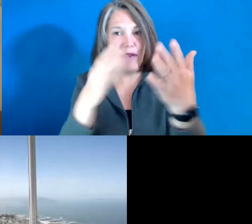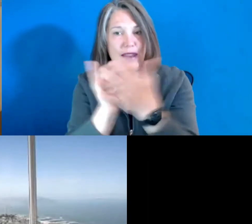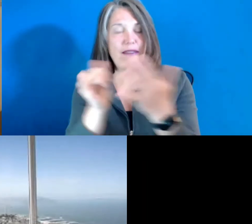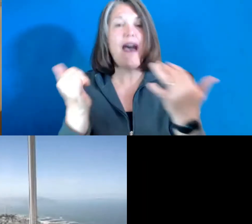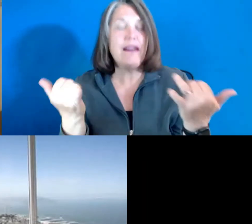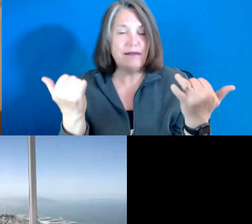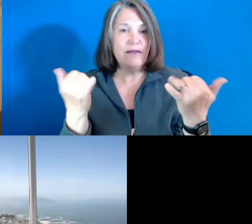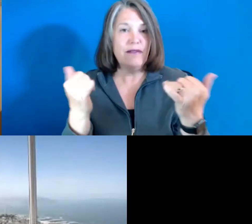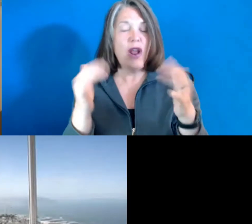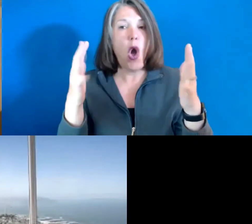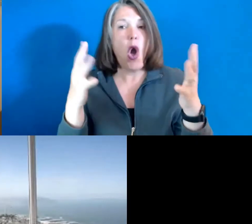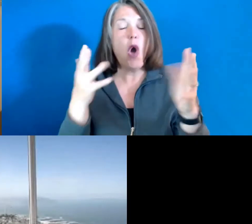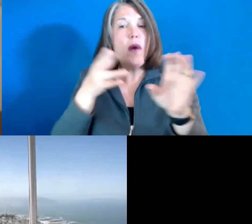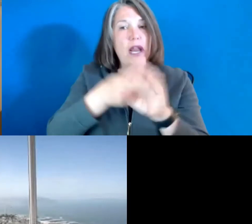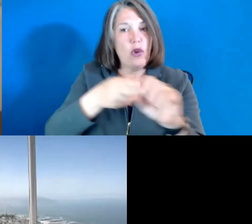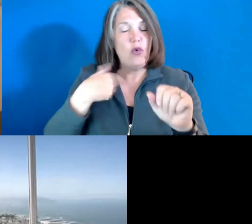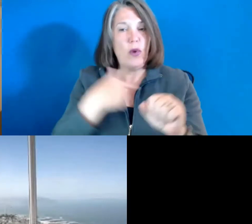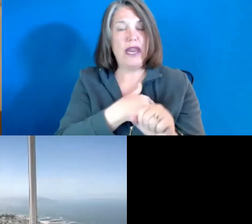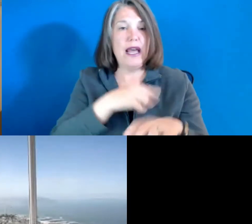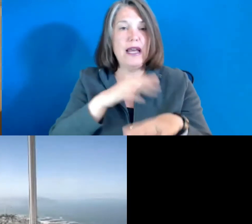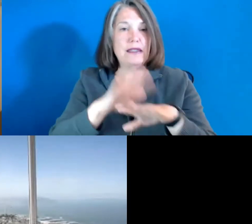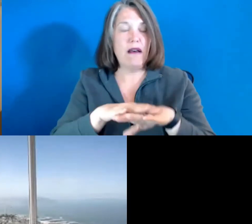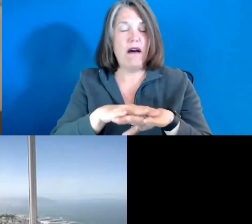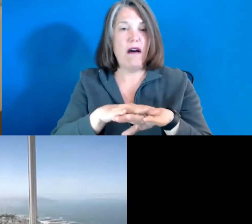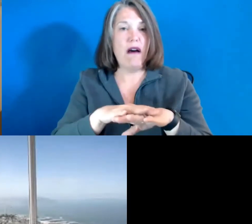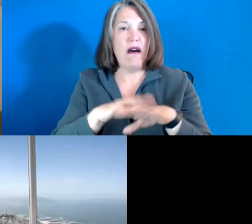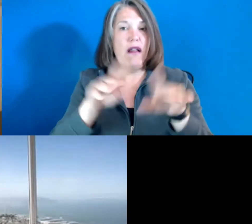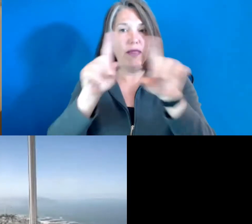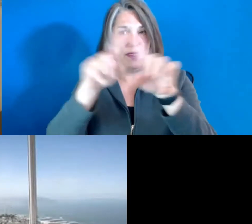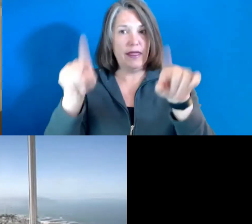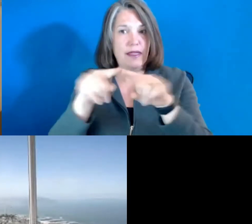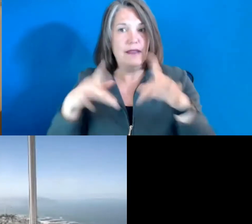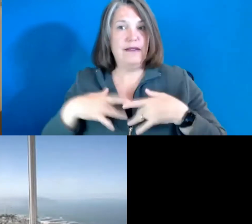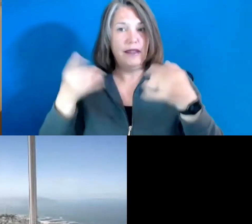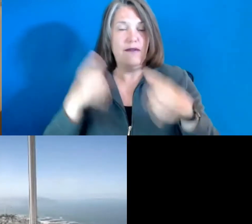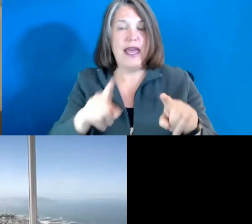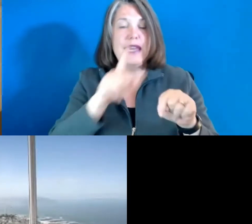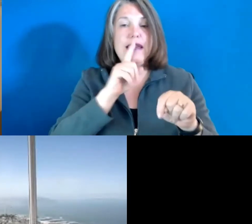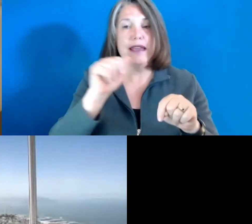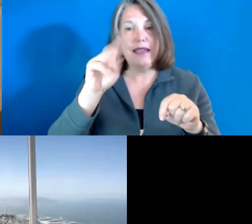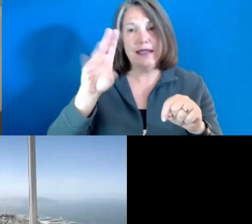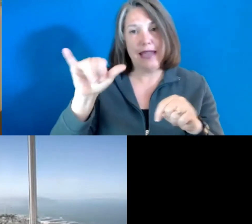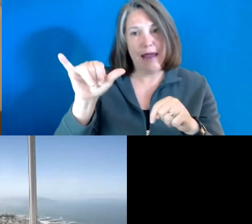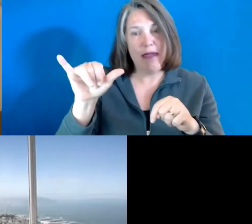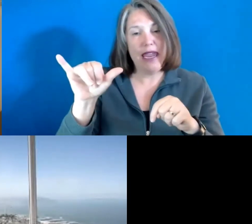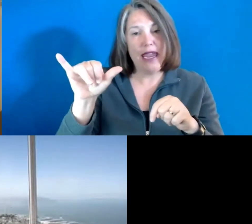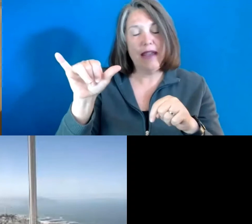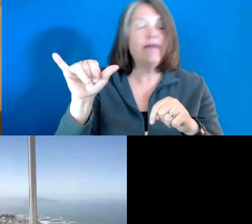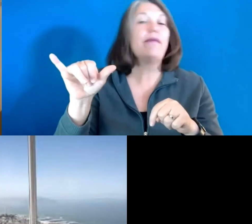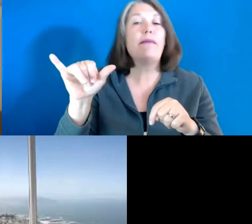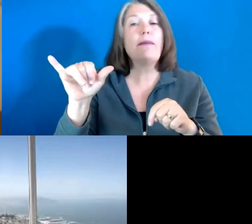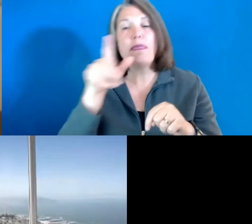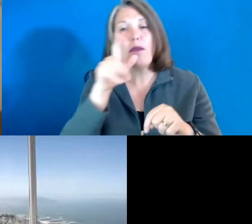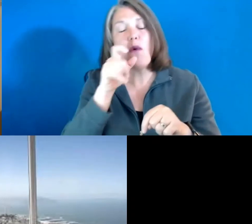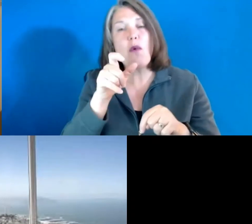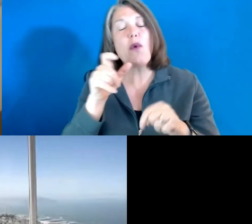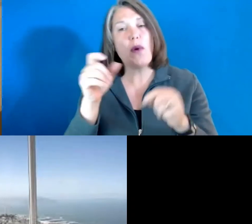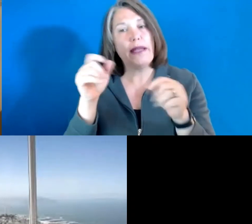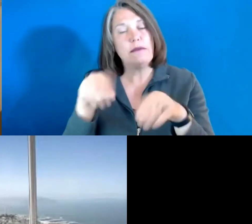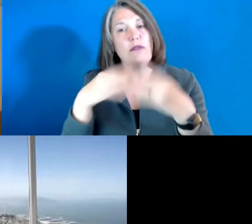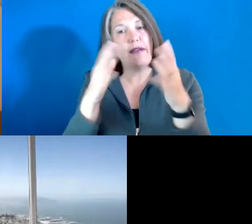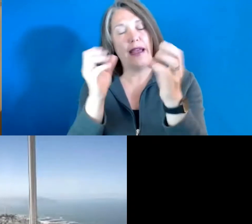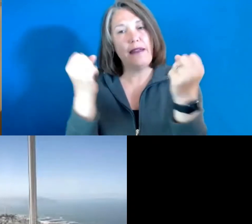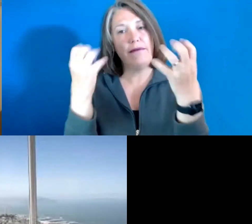Already joining us on this event is Amy, who is doing ASL